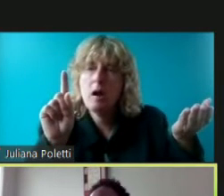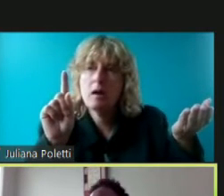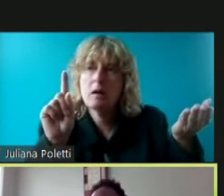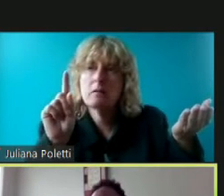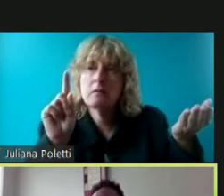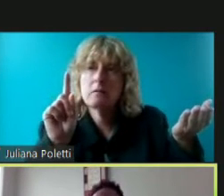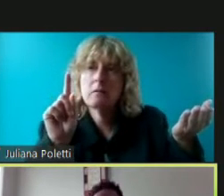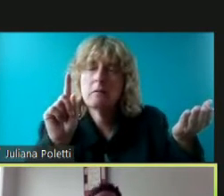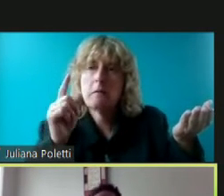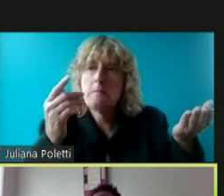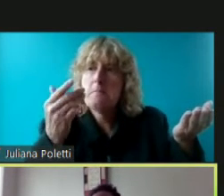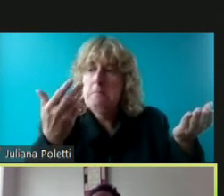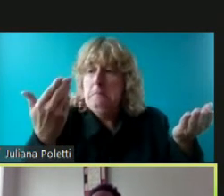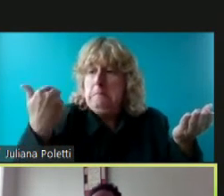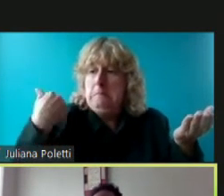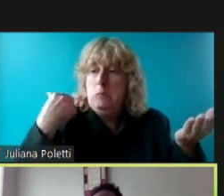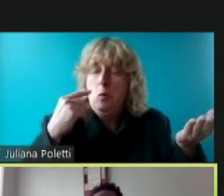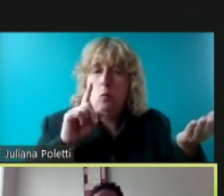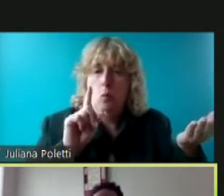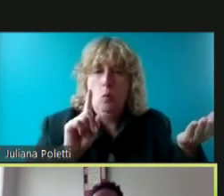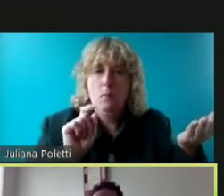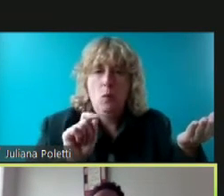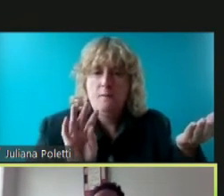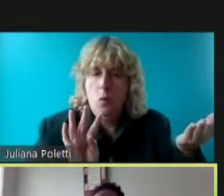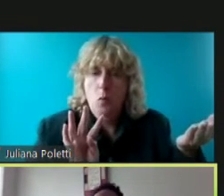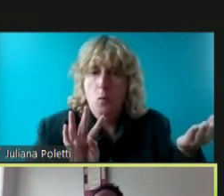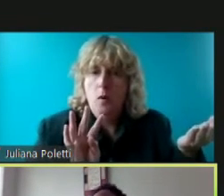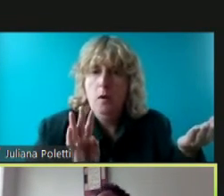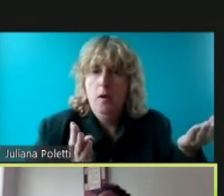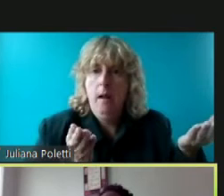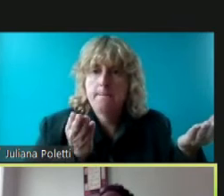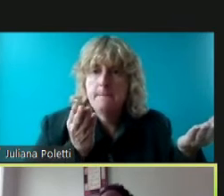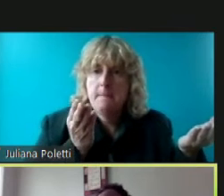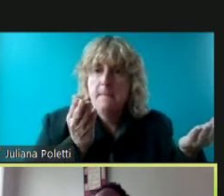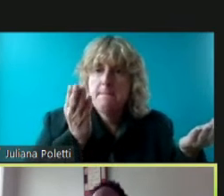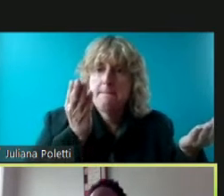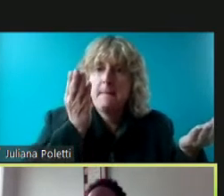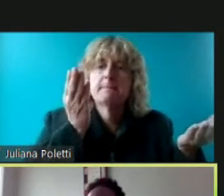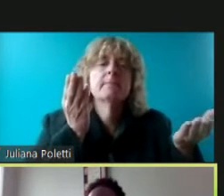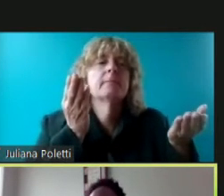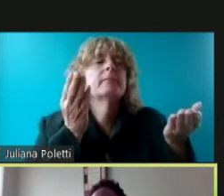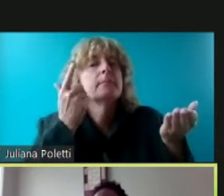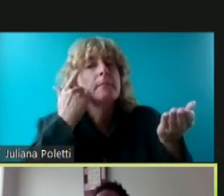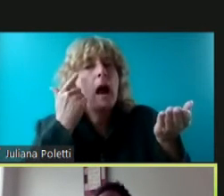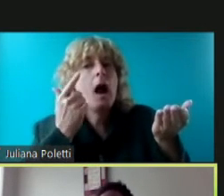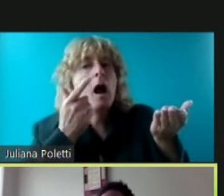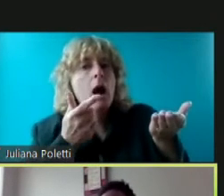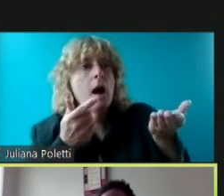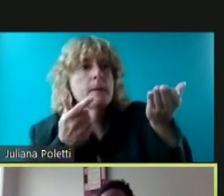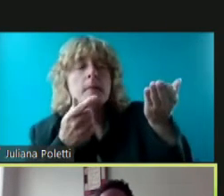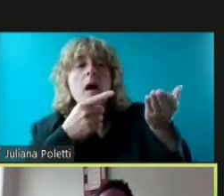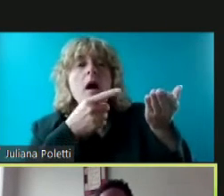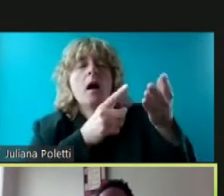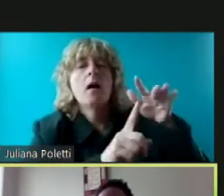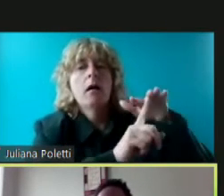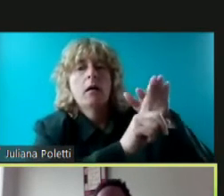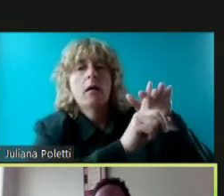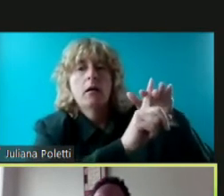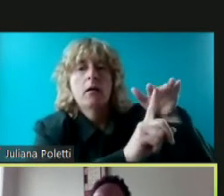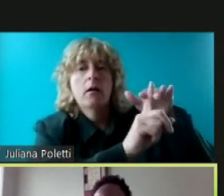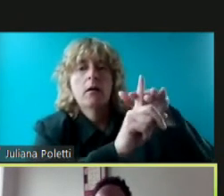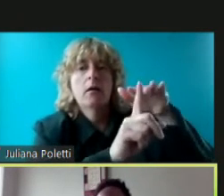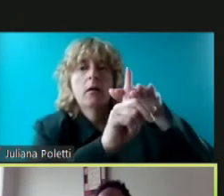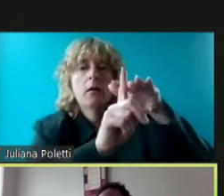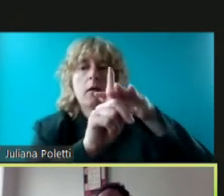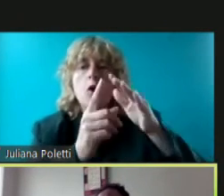1.4 but we're we're starting to climb a little bit and that's probably because of the new variants um so we want to